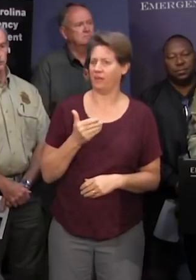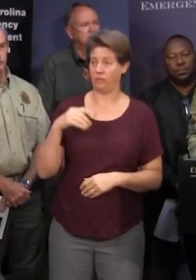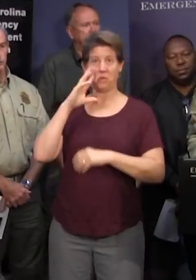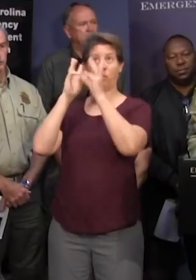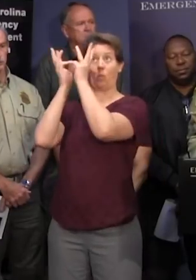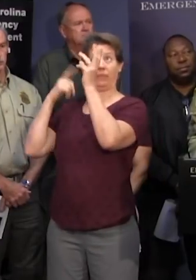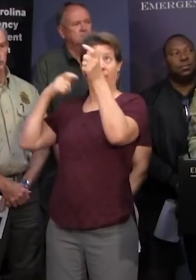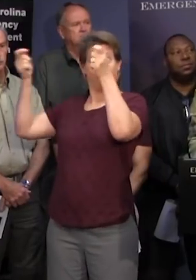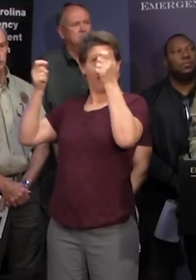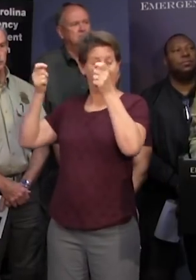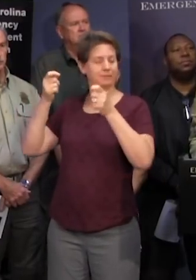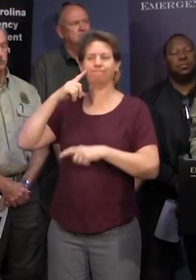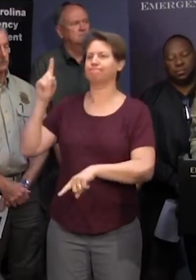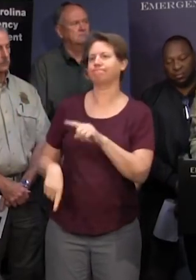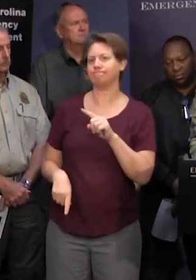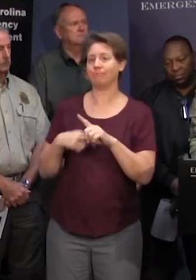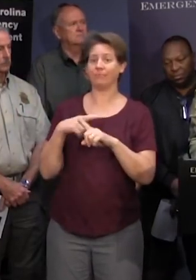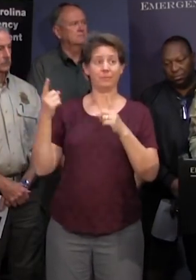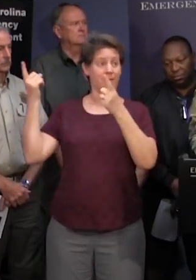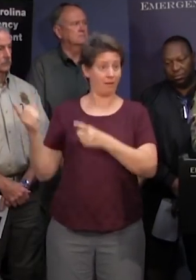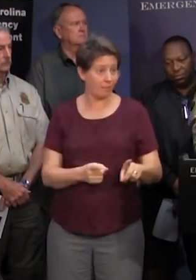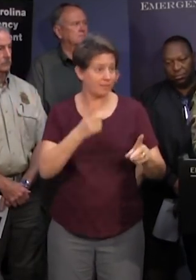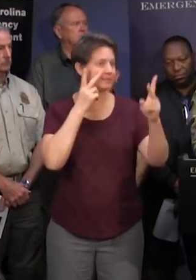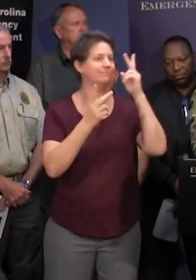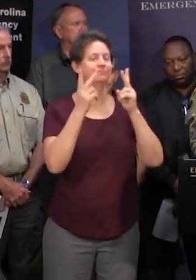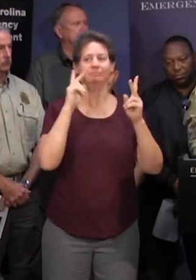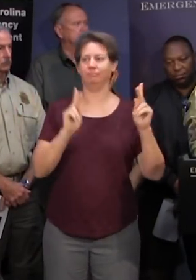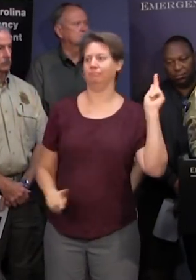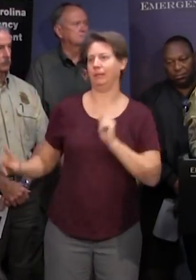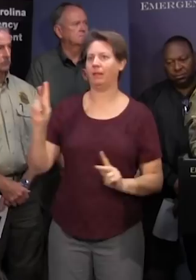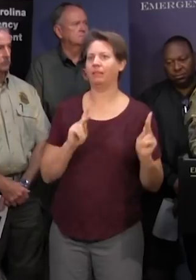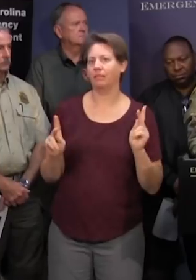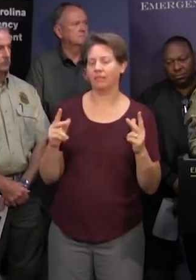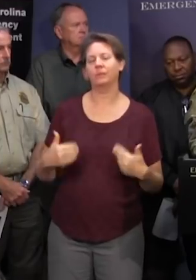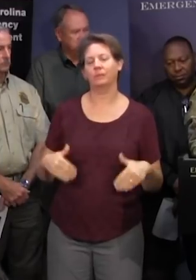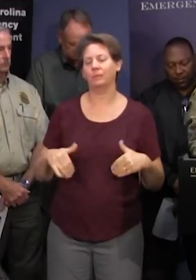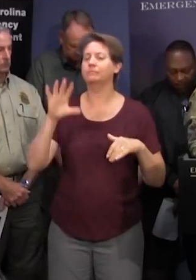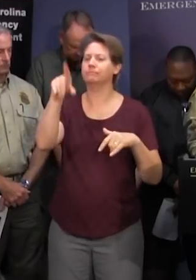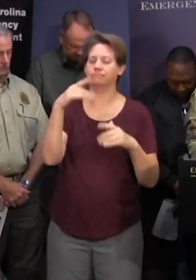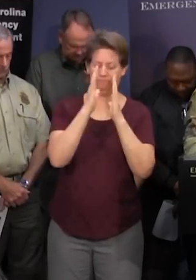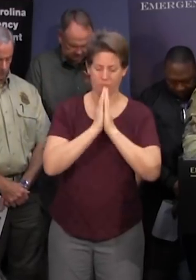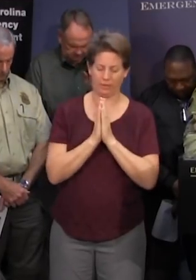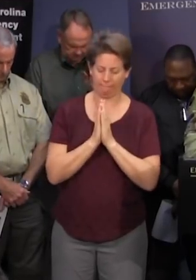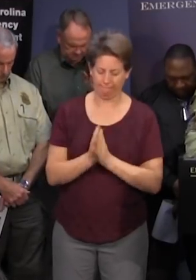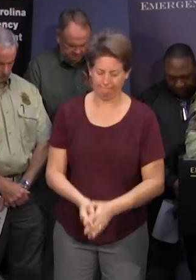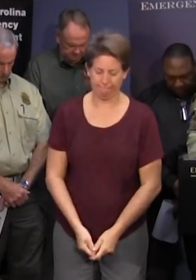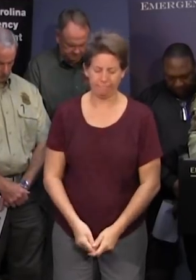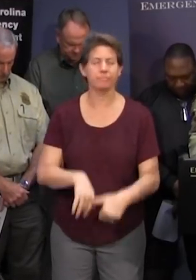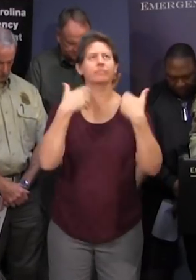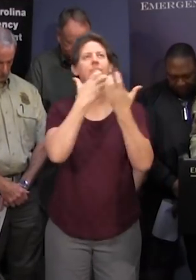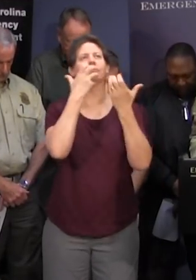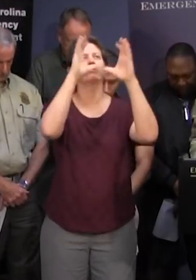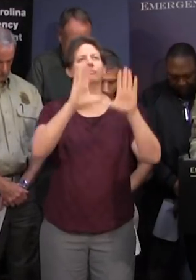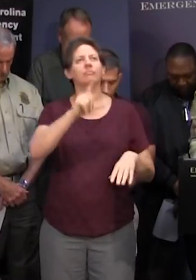but in the midst of that we get to see the beauty of our humanity so if you would let's pray great God